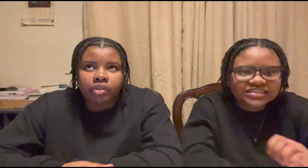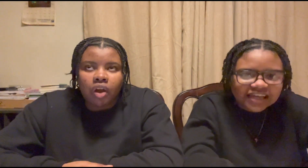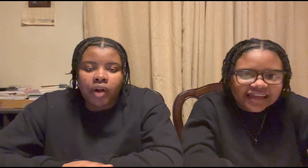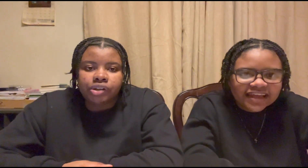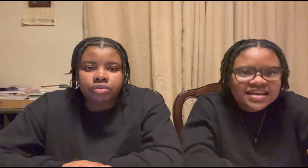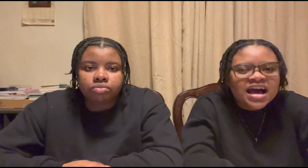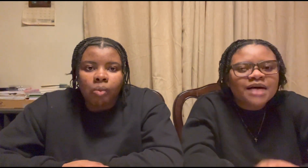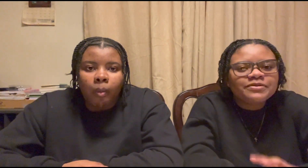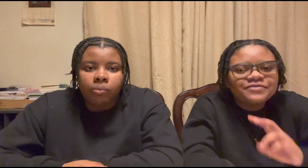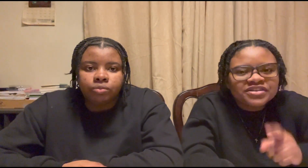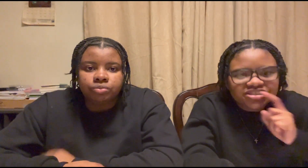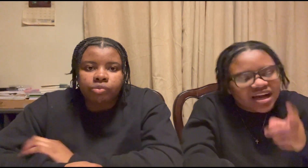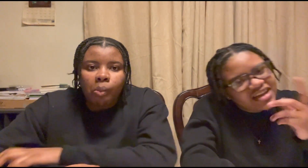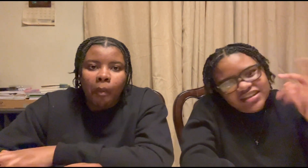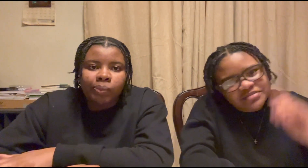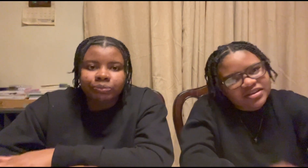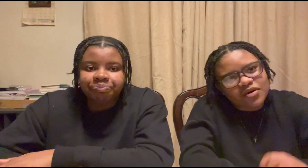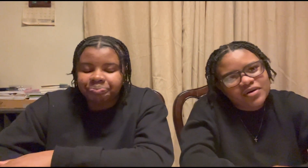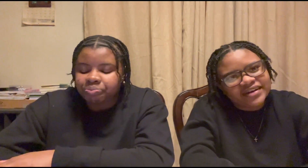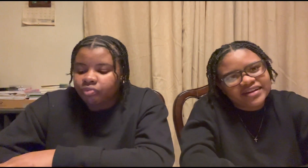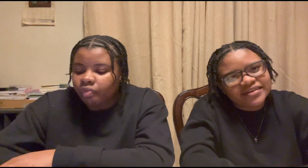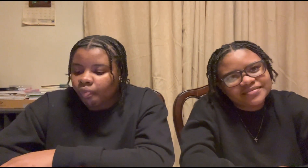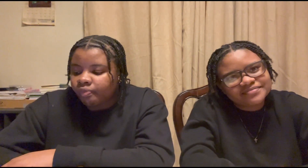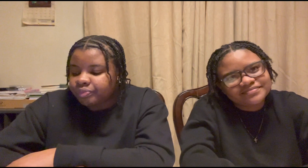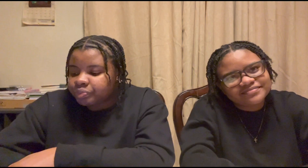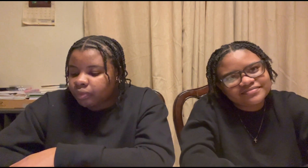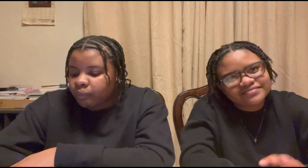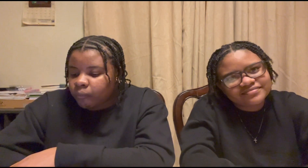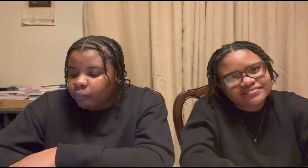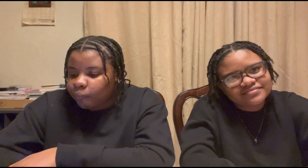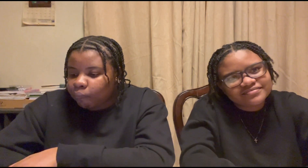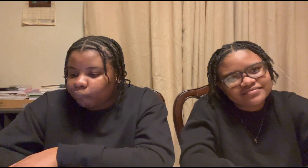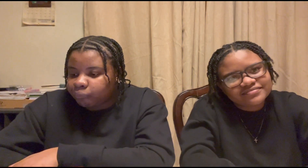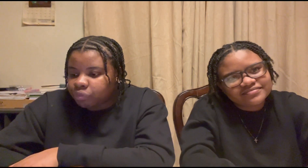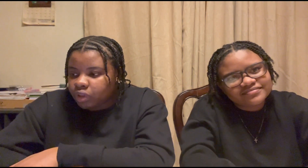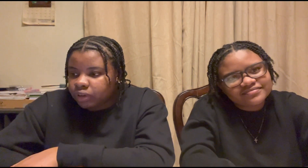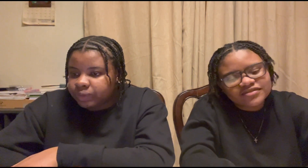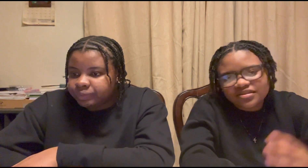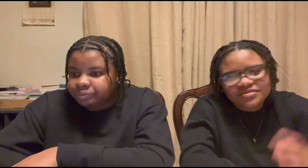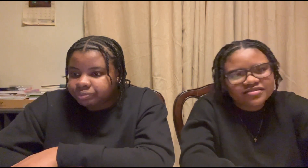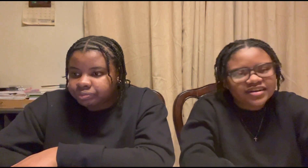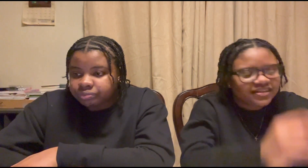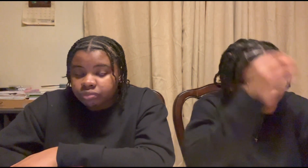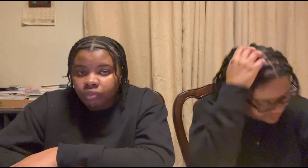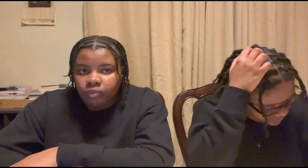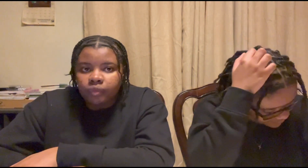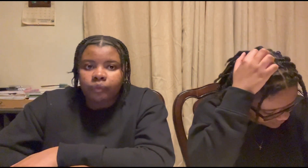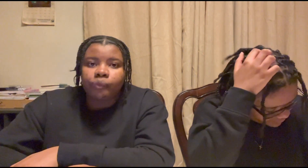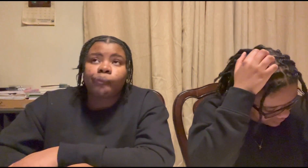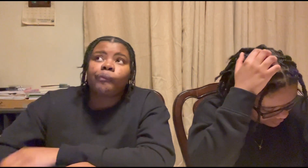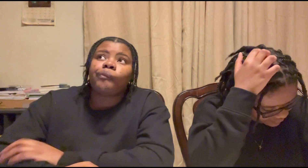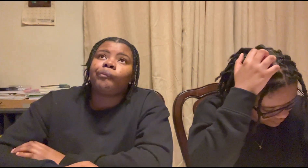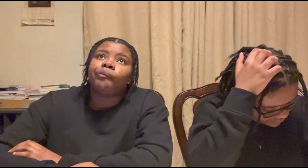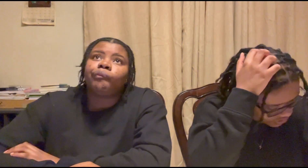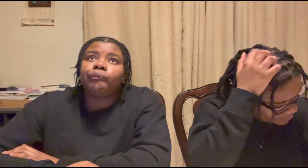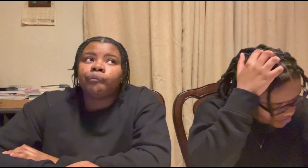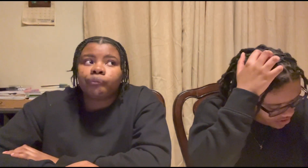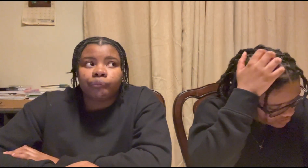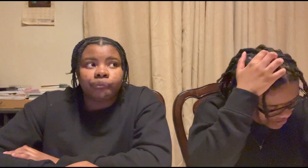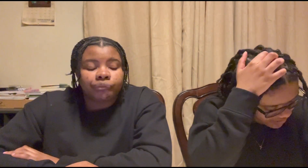jay i'm gonna finish all of them in a one day something all right something all right